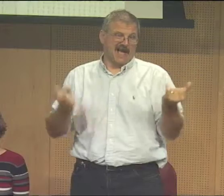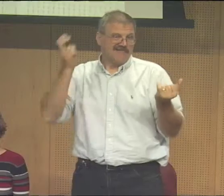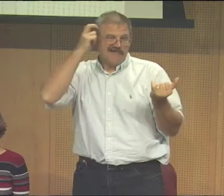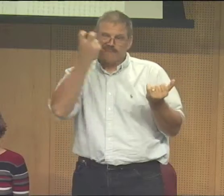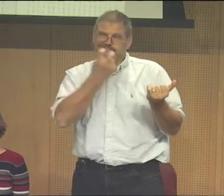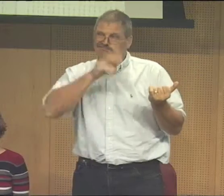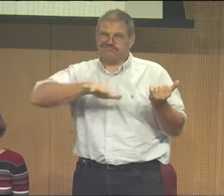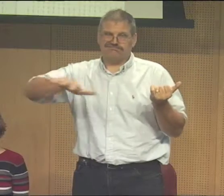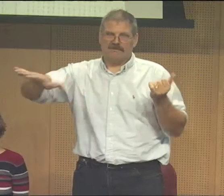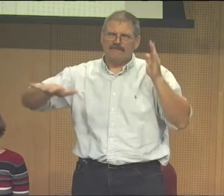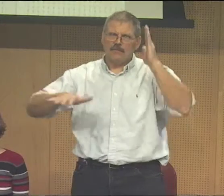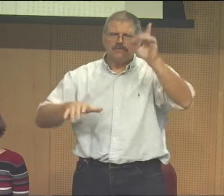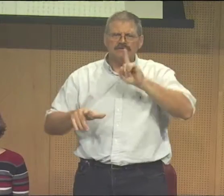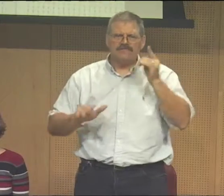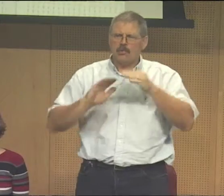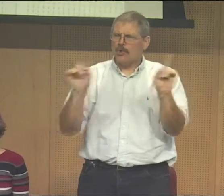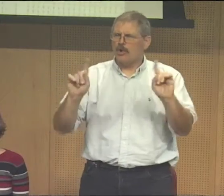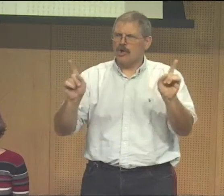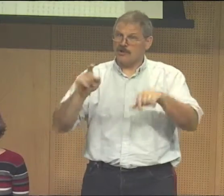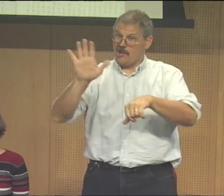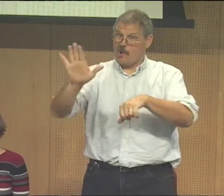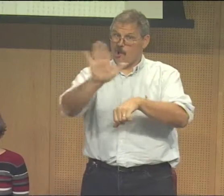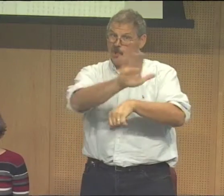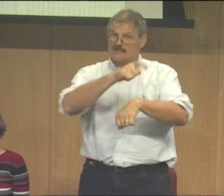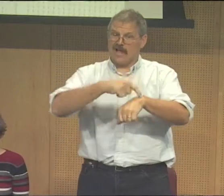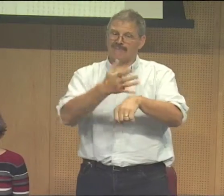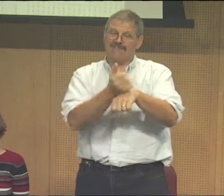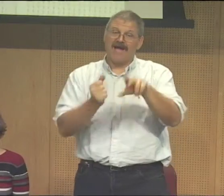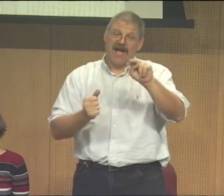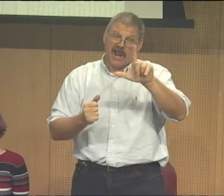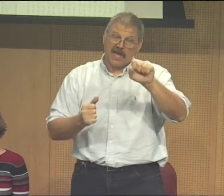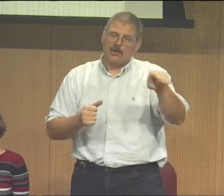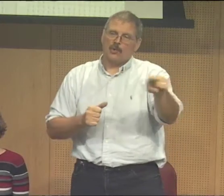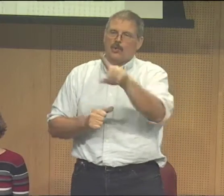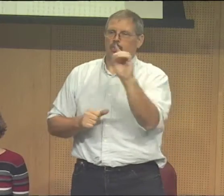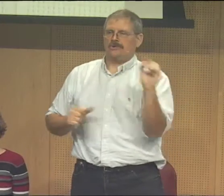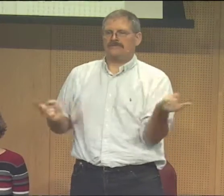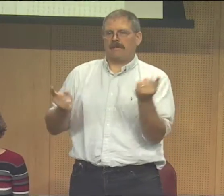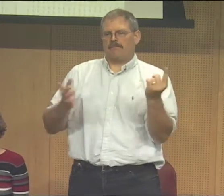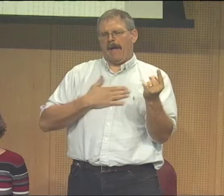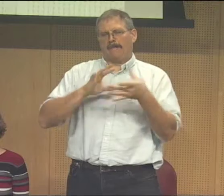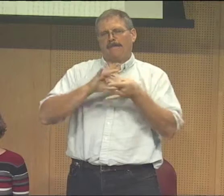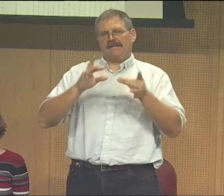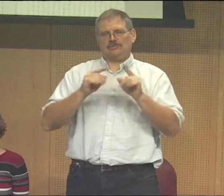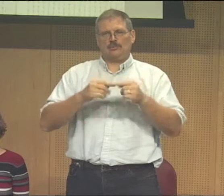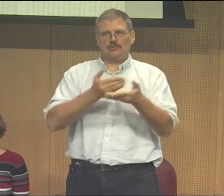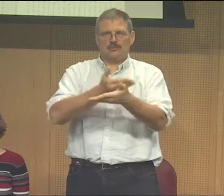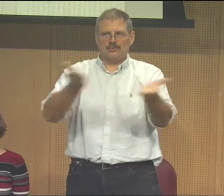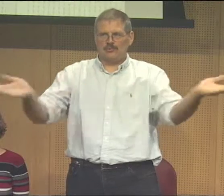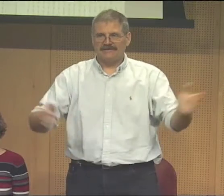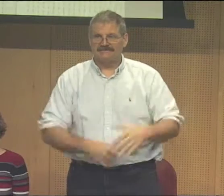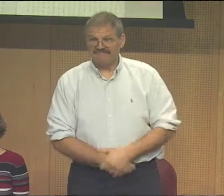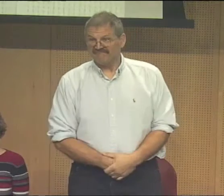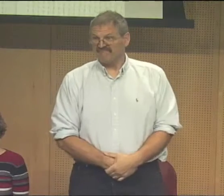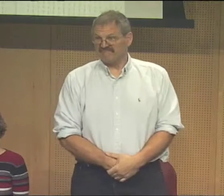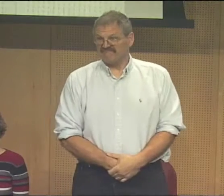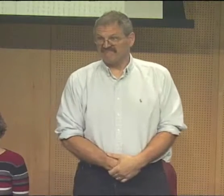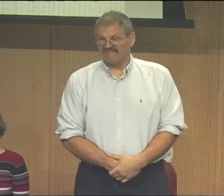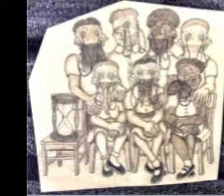retains control all the way to the cochlear implants and hearing aids. And unless you do something, this is my message, that things,